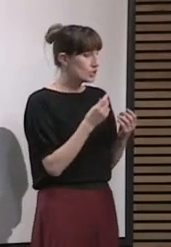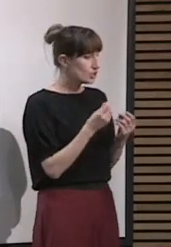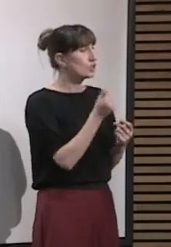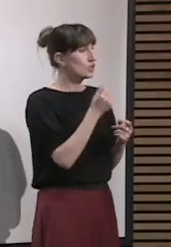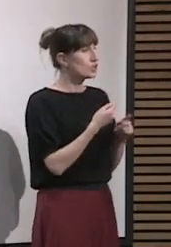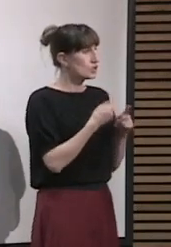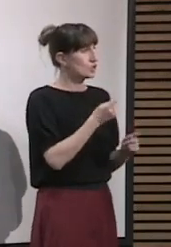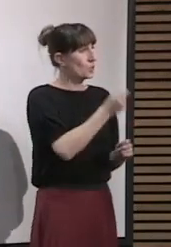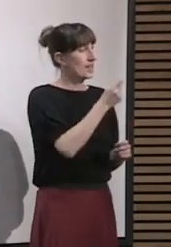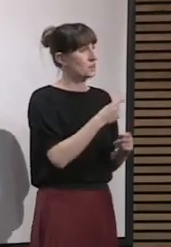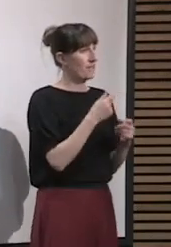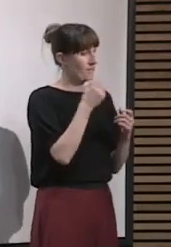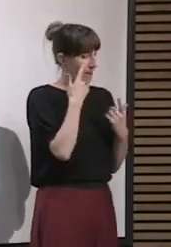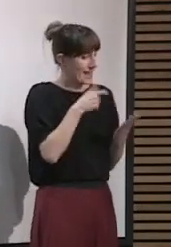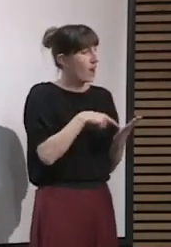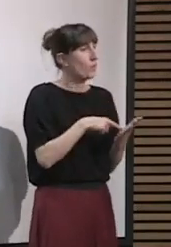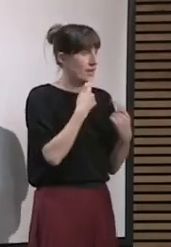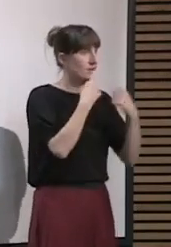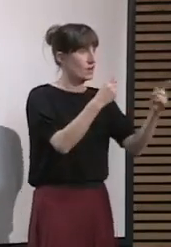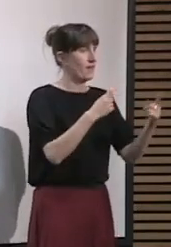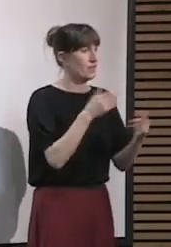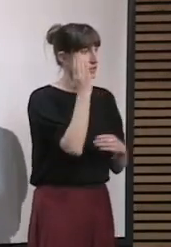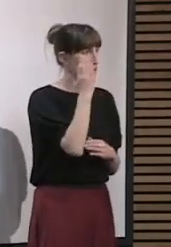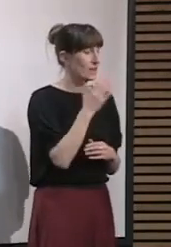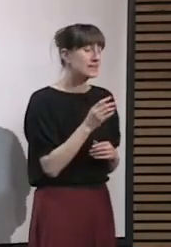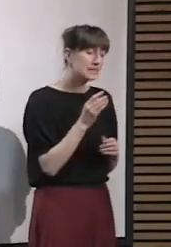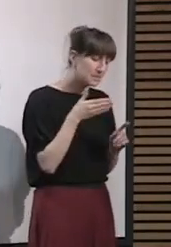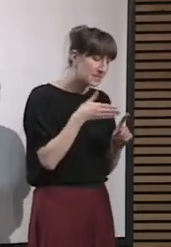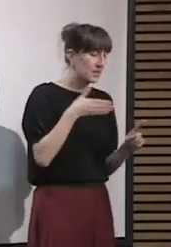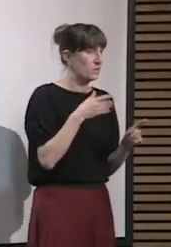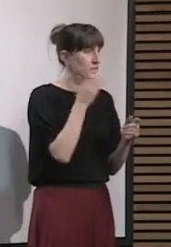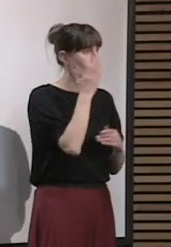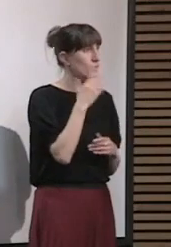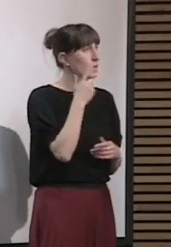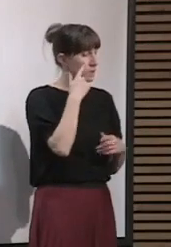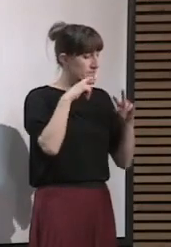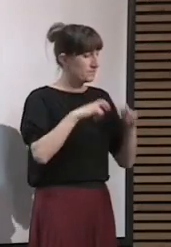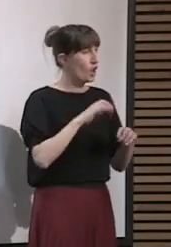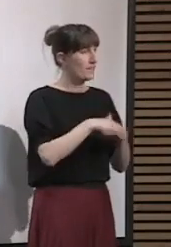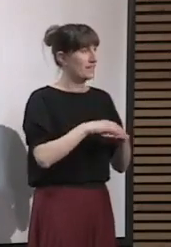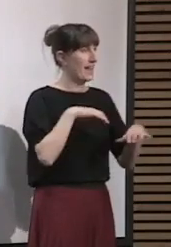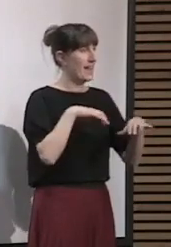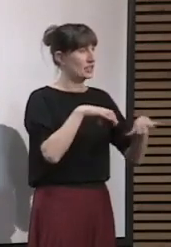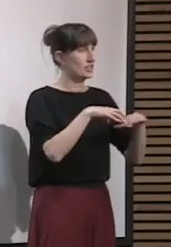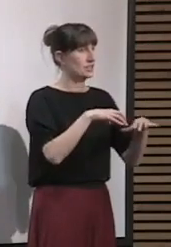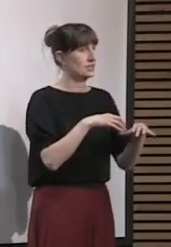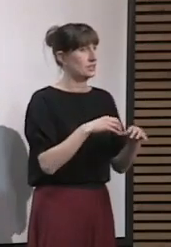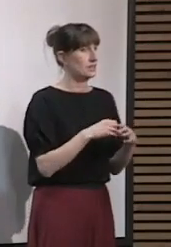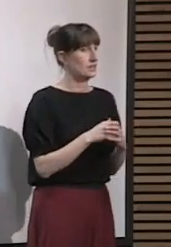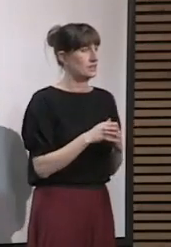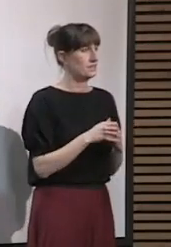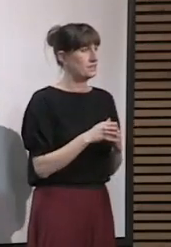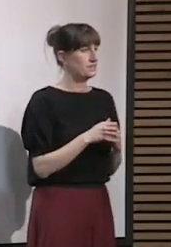that is why sometimes especially with schools we will find out what action has been taken well before our one o'clock and